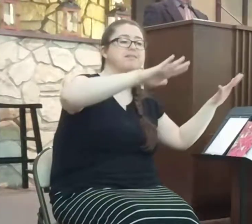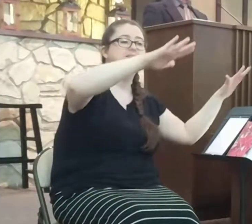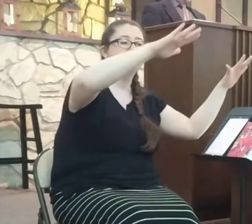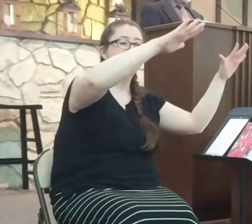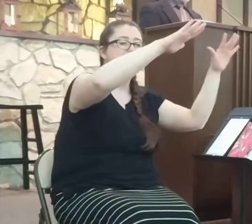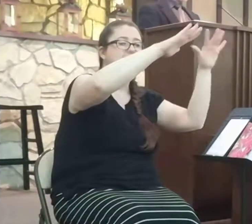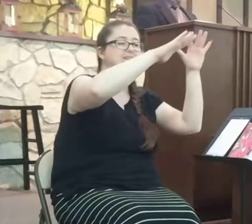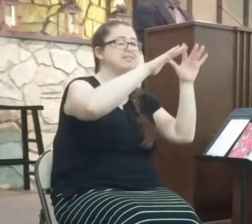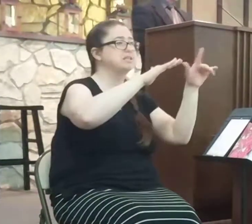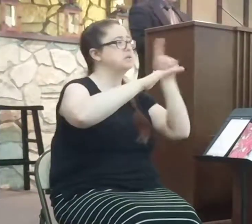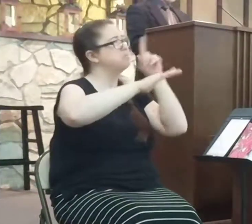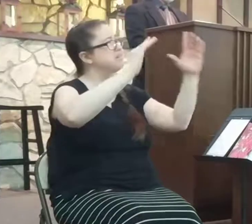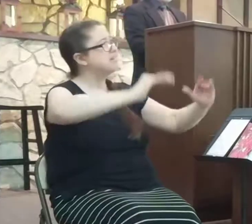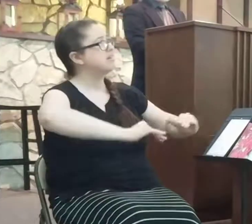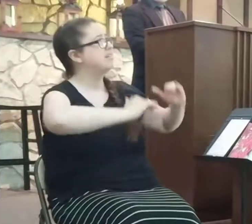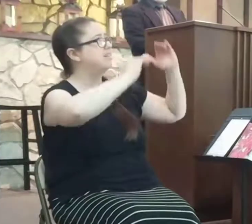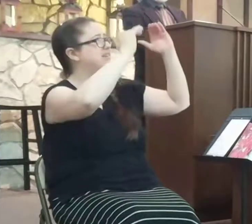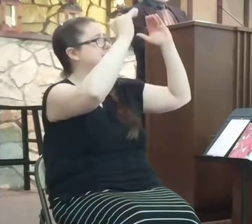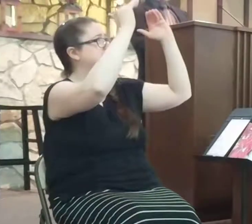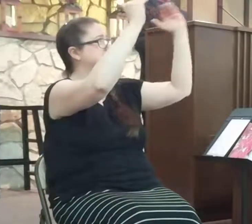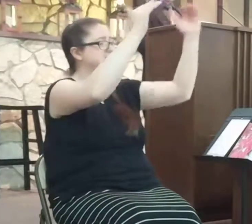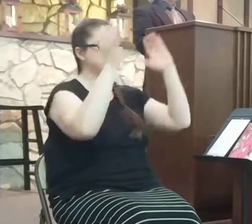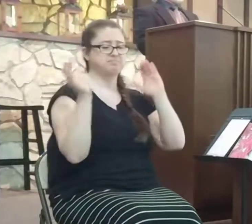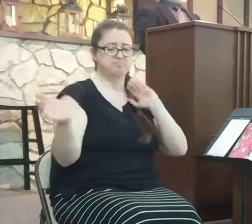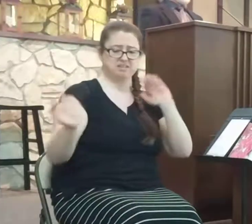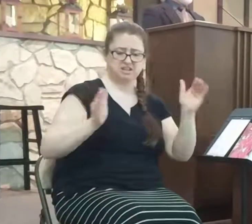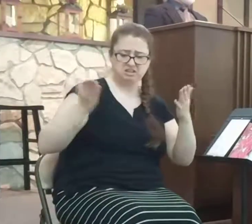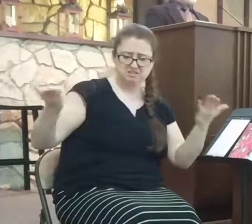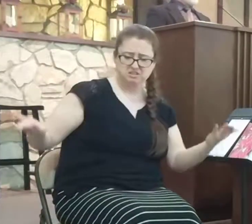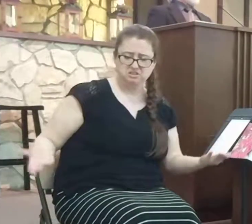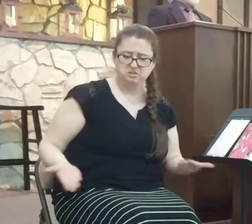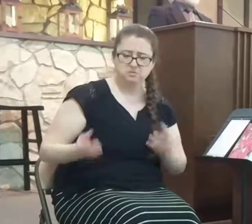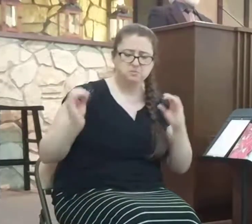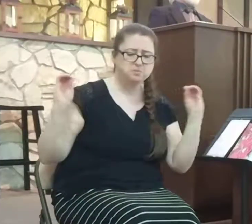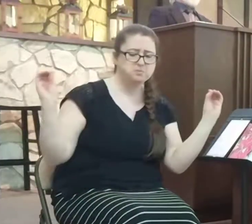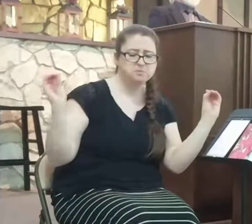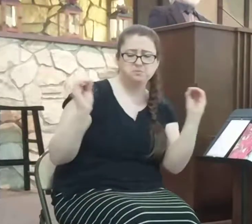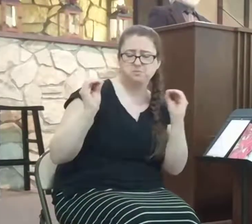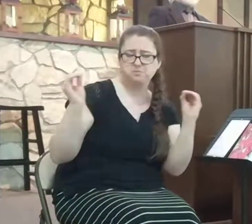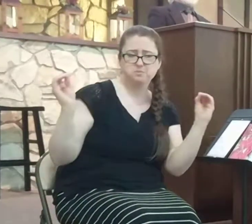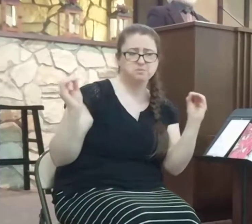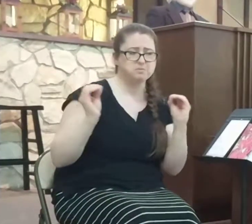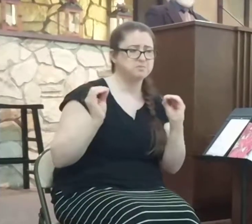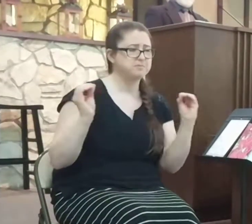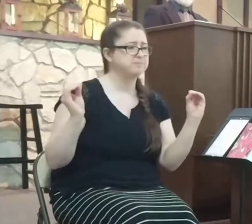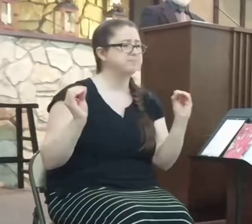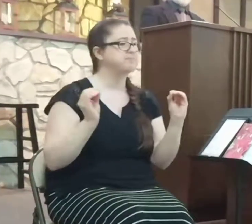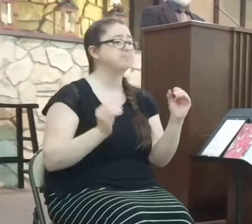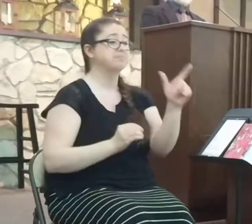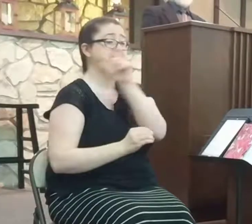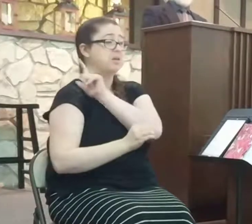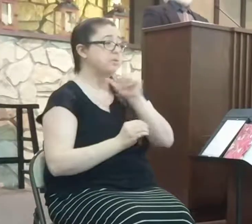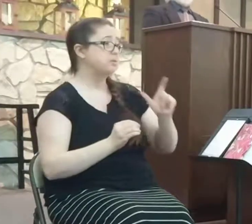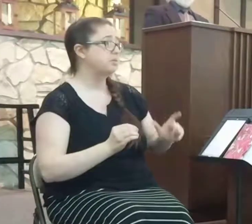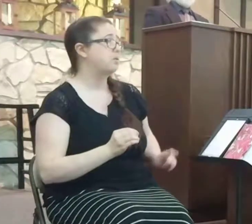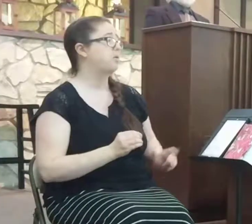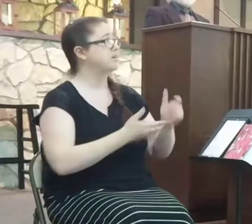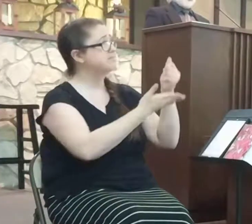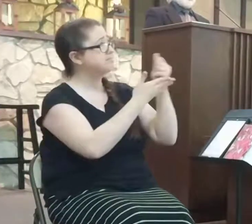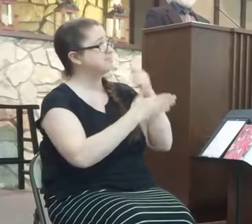and a higher bank than I have found. Lord, plant